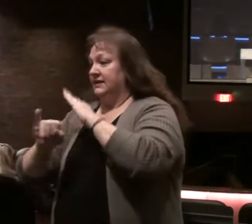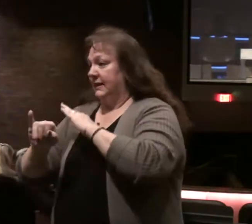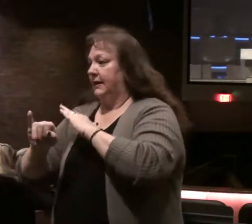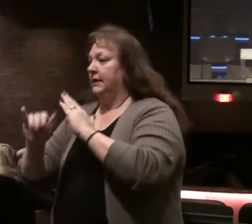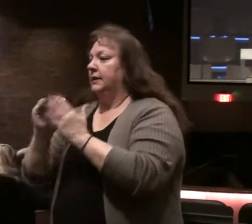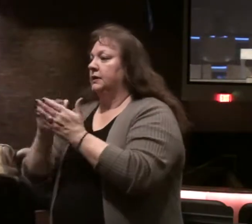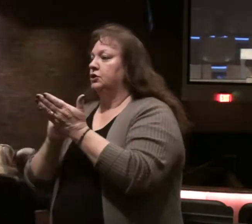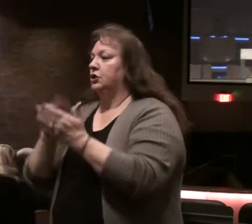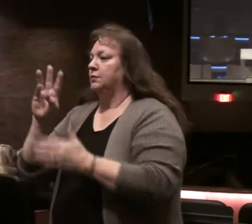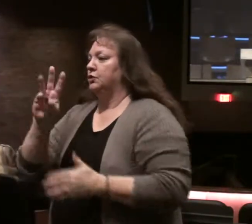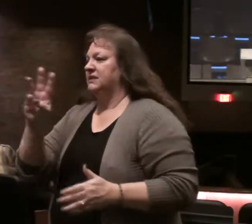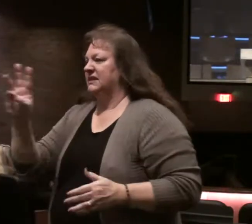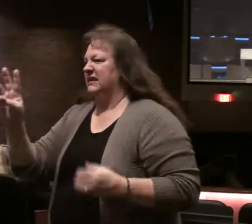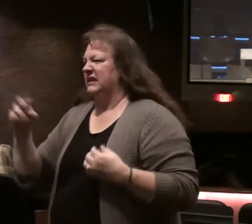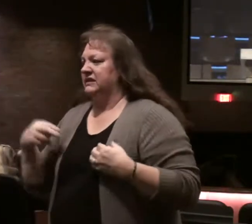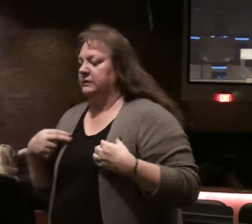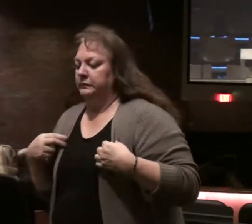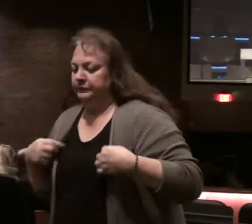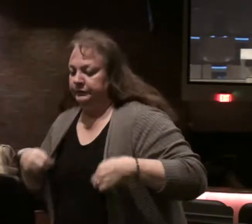66?